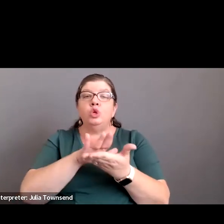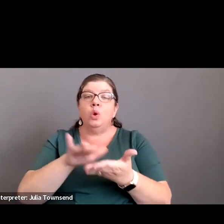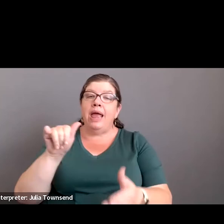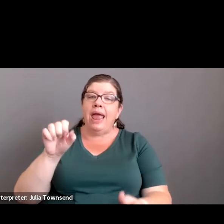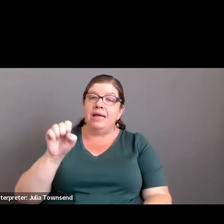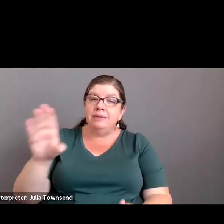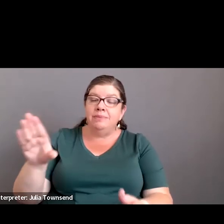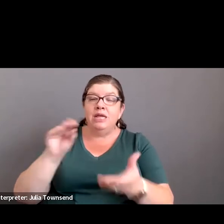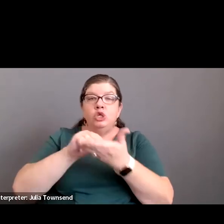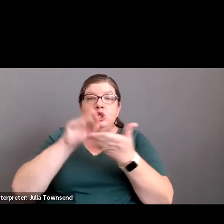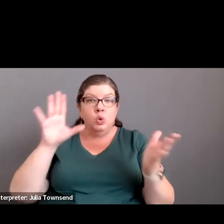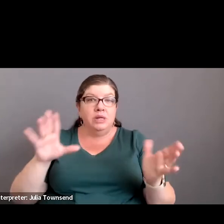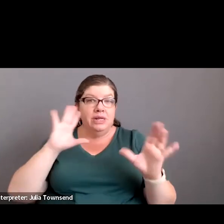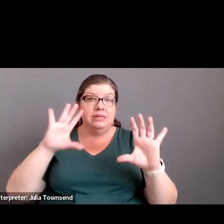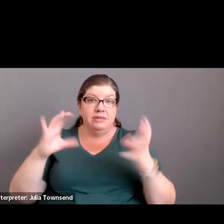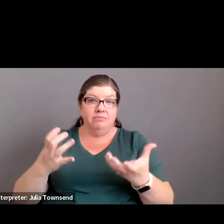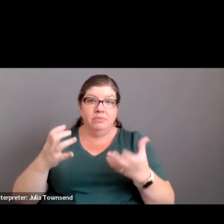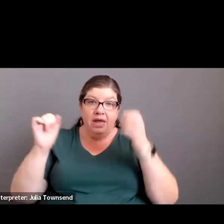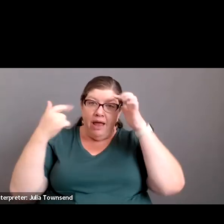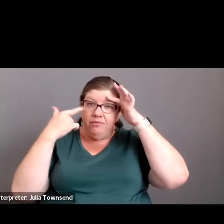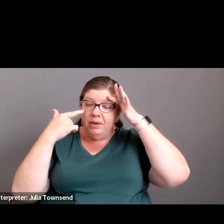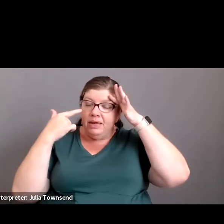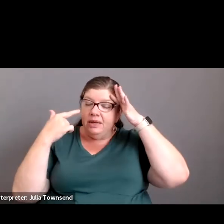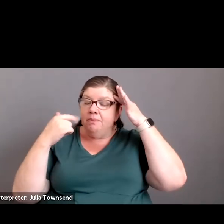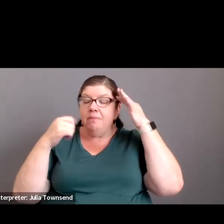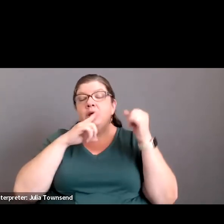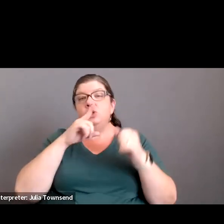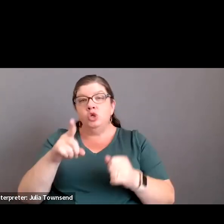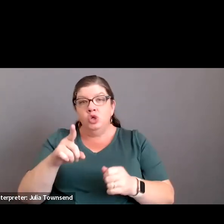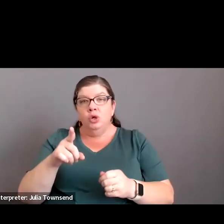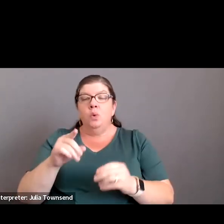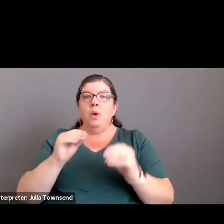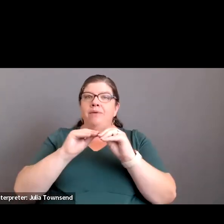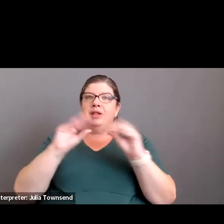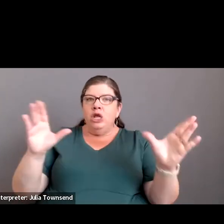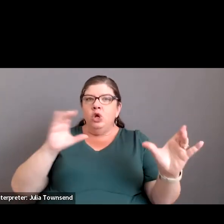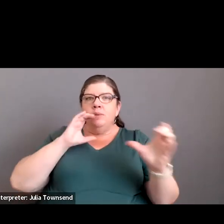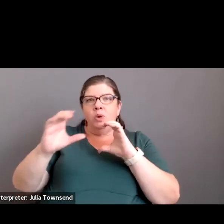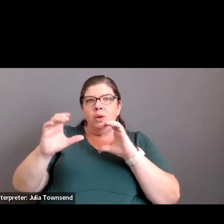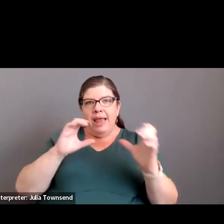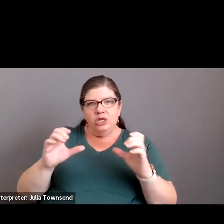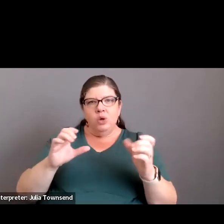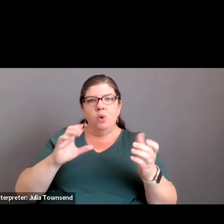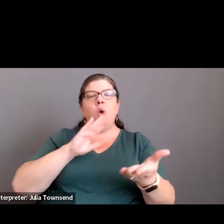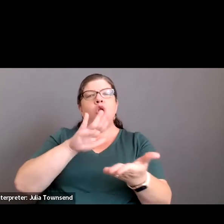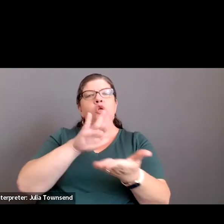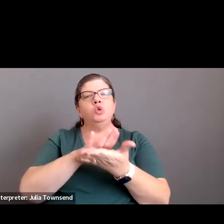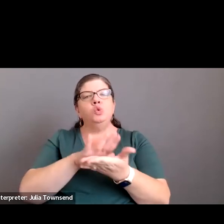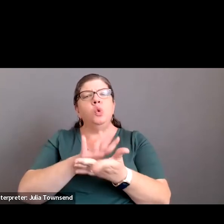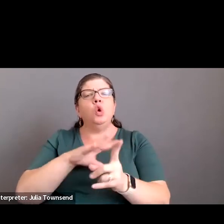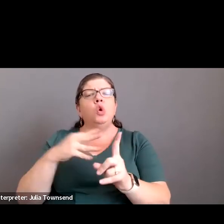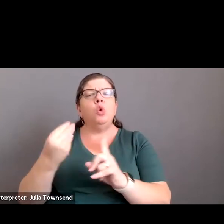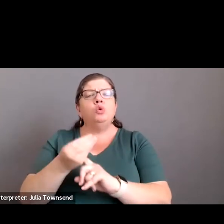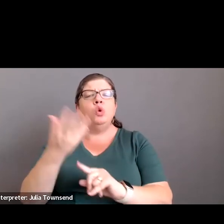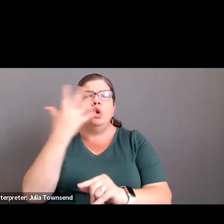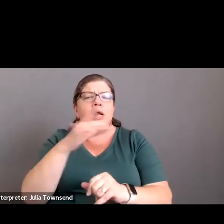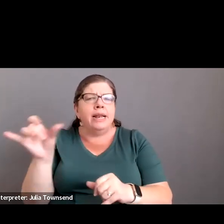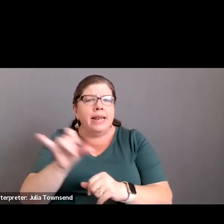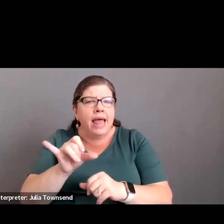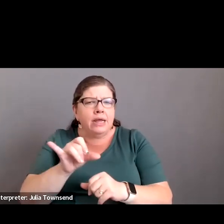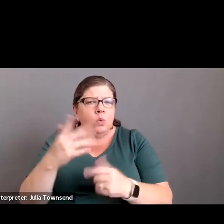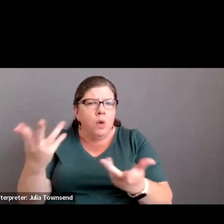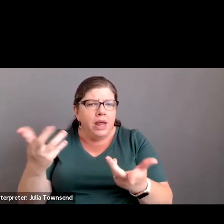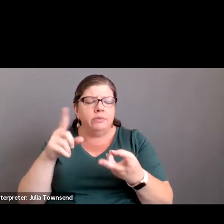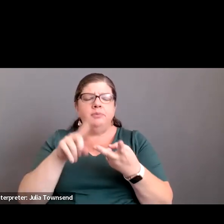ASBs are the associated student bodies. So we want to make sure that we have clear communication on what we want school culture to look like this year. And what